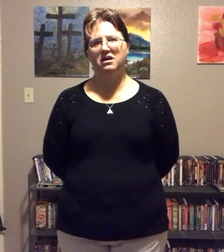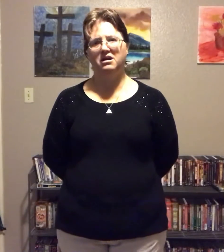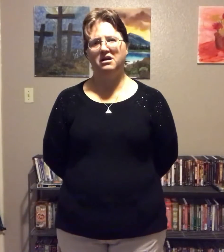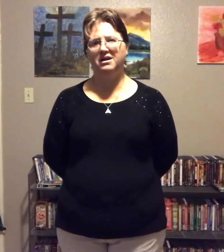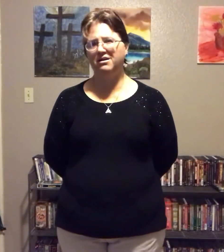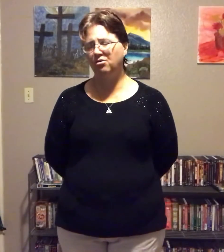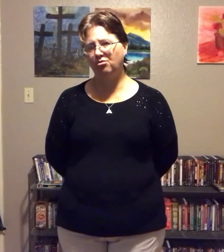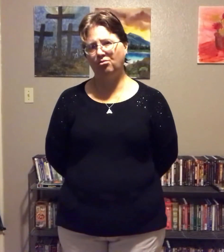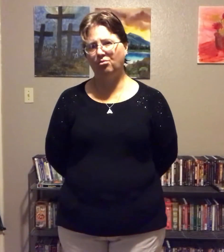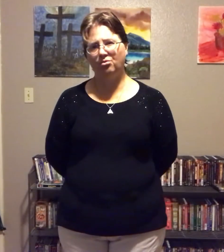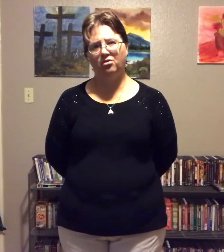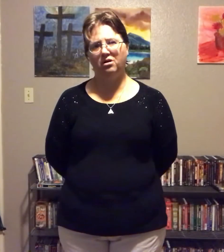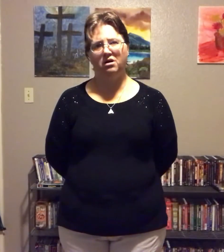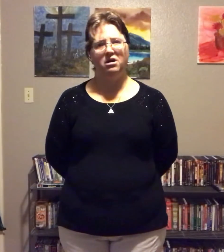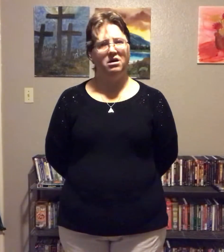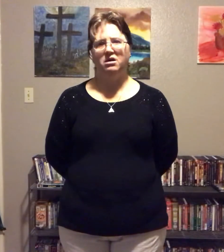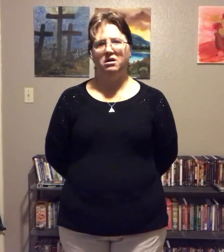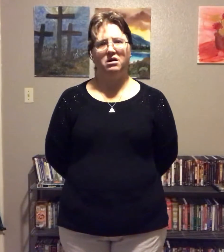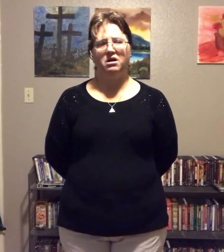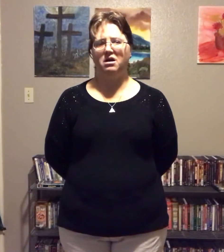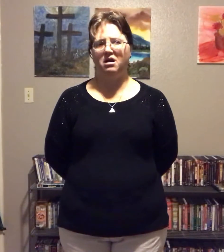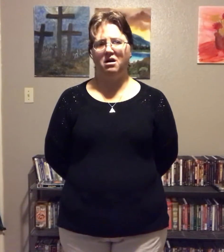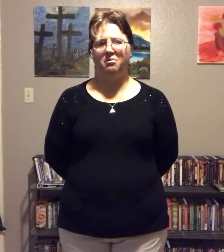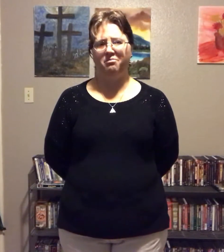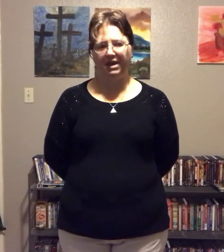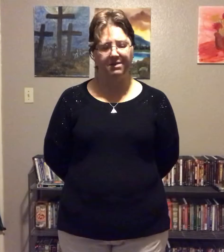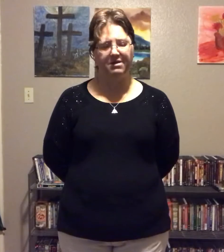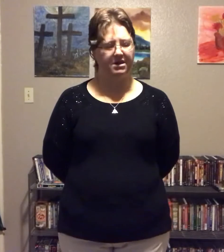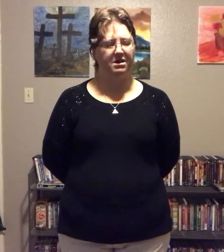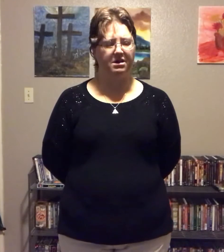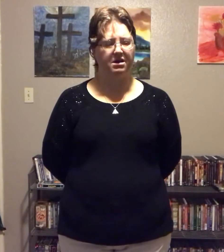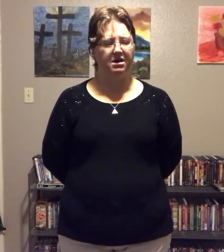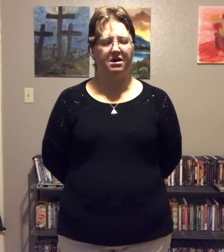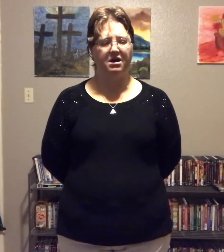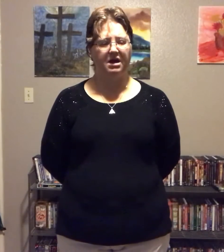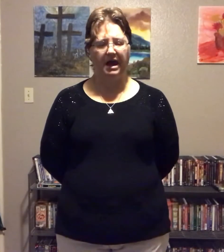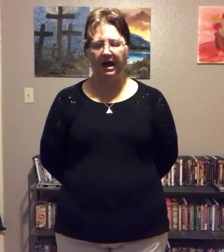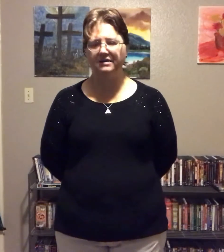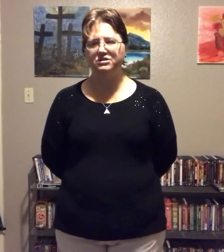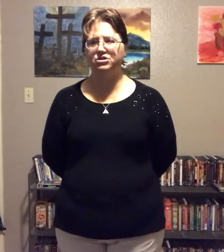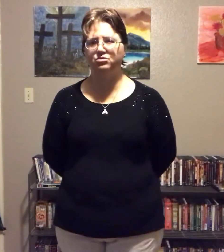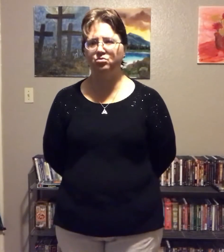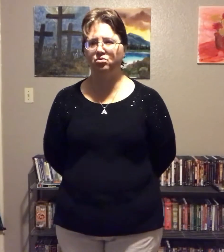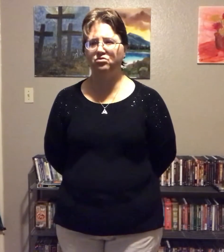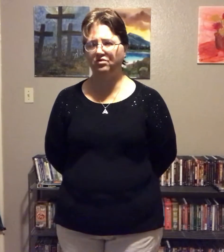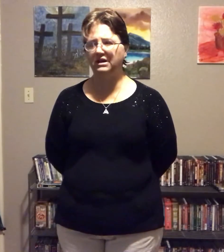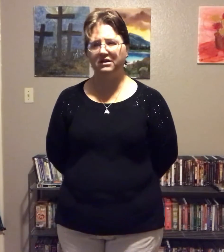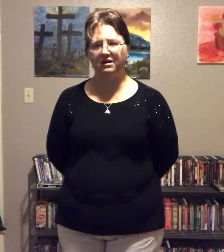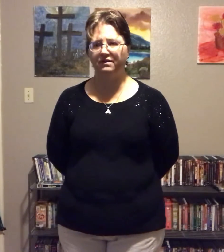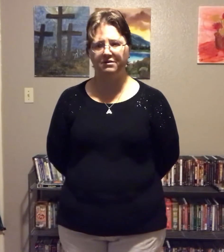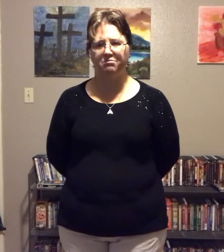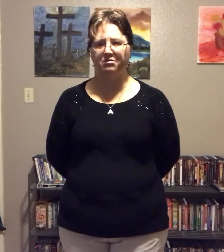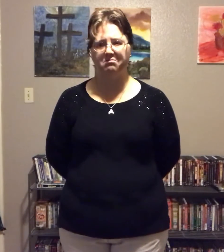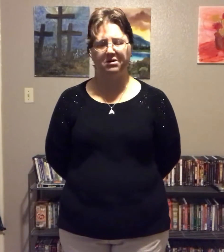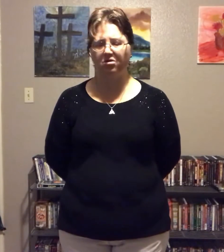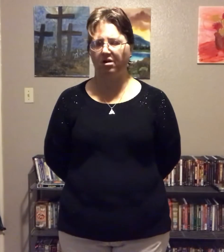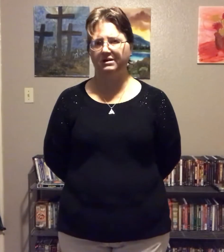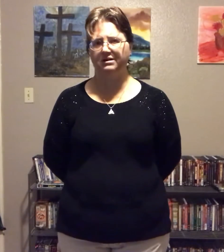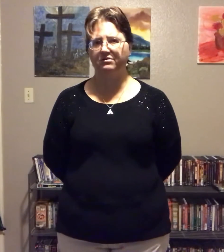And no. A baby has to drink nothing but milk until